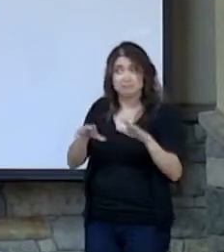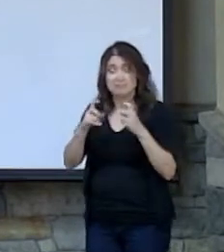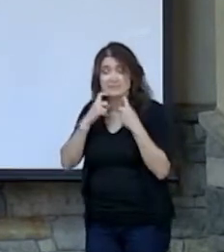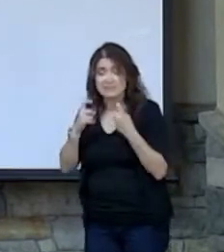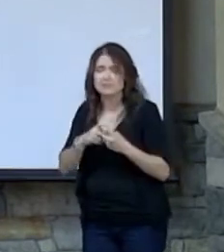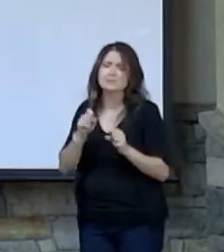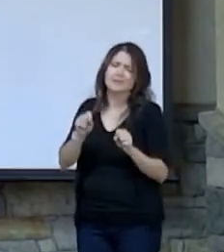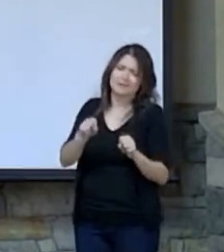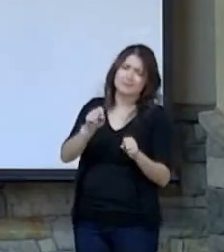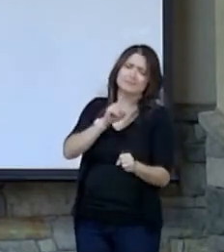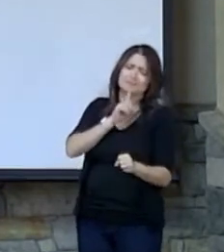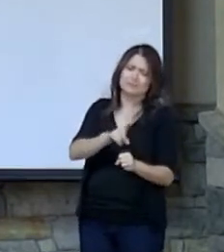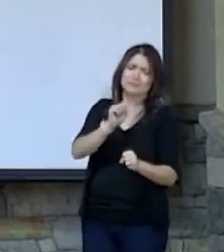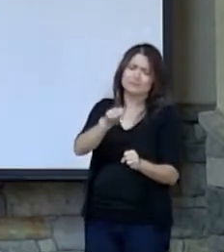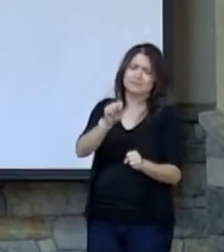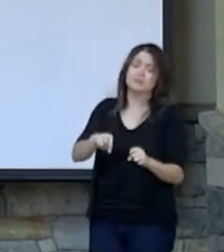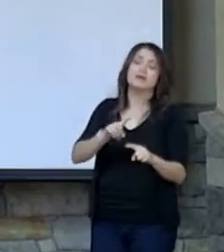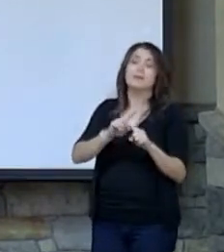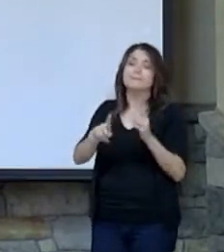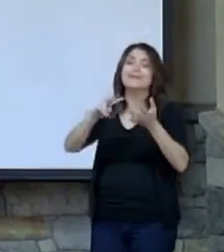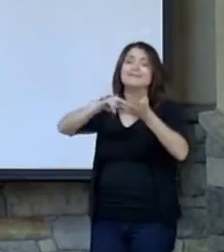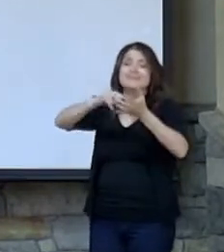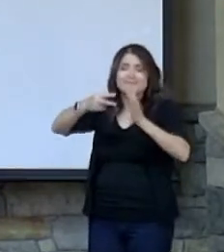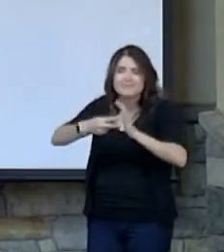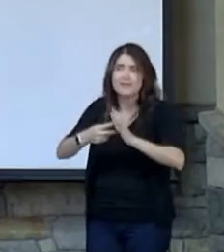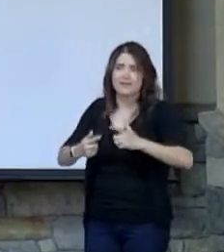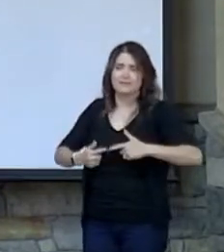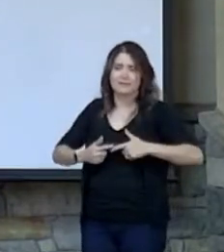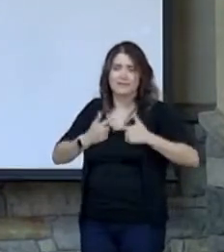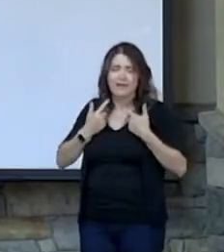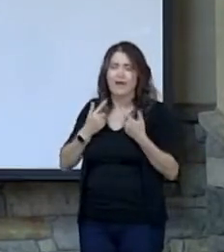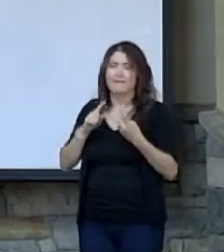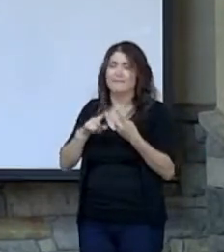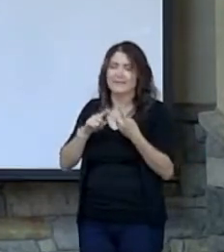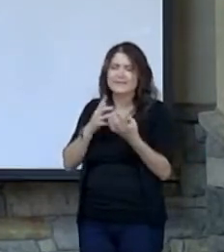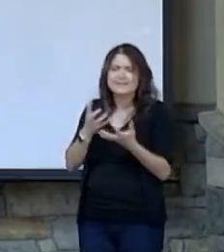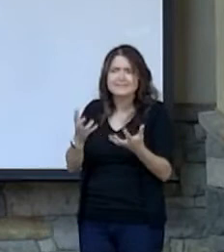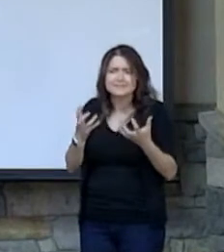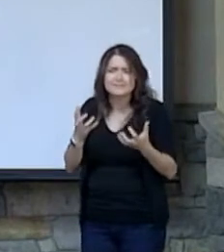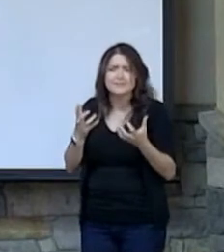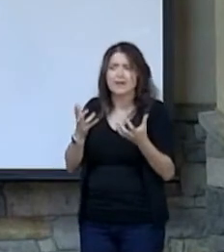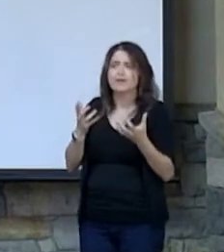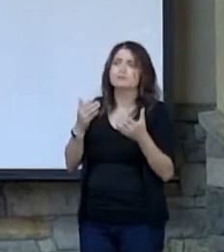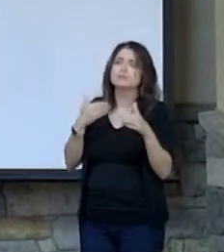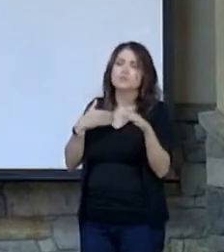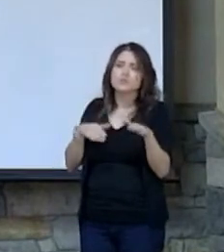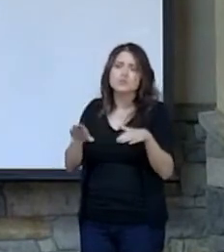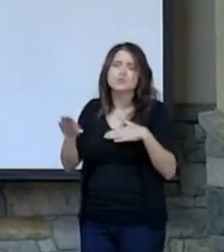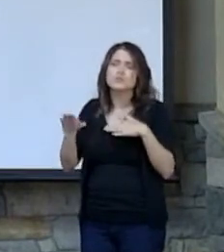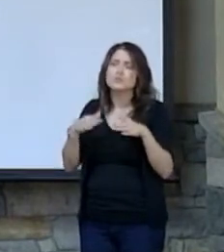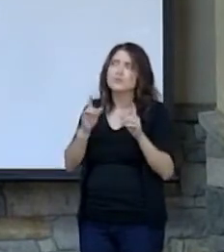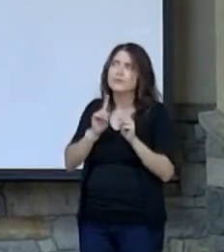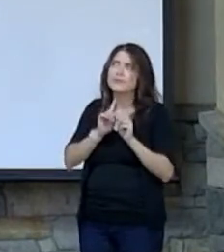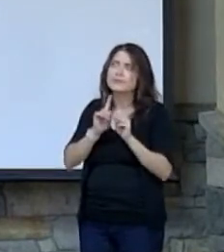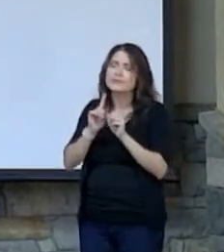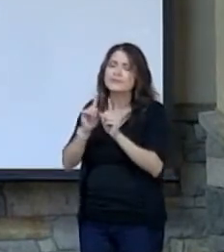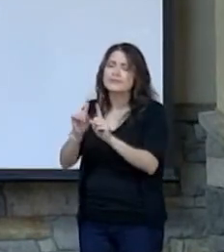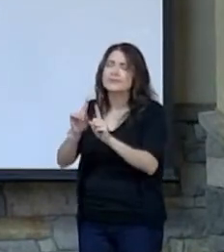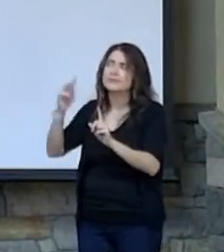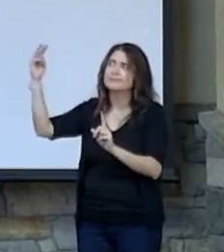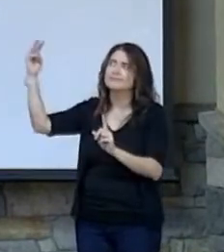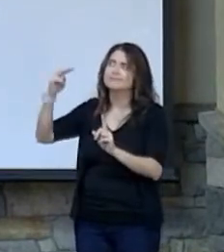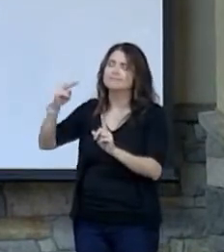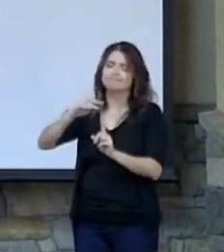Absolutely. But his intent in life, his desire was to walk in a way that pleased